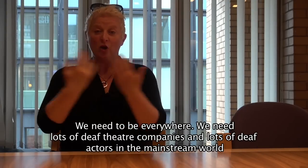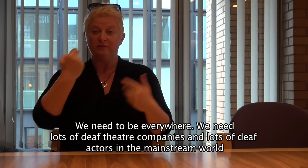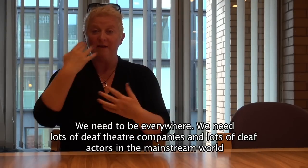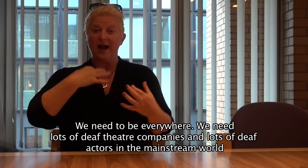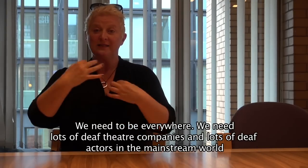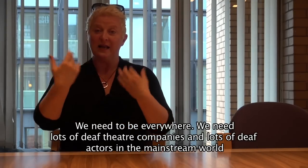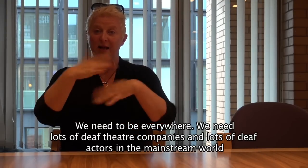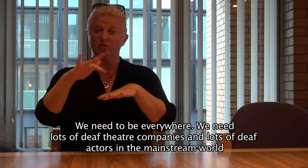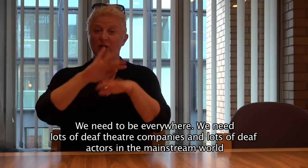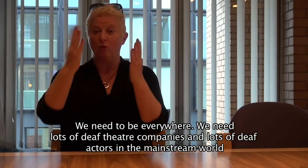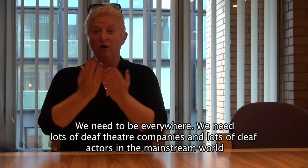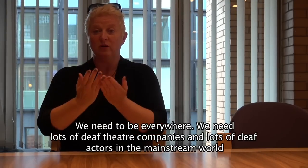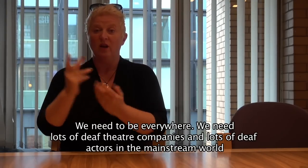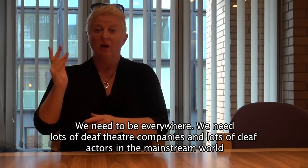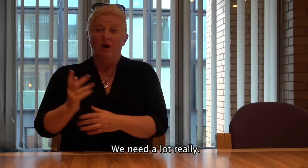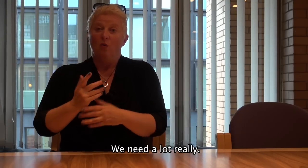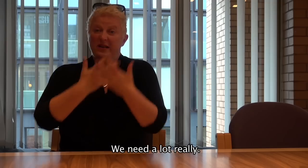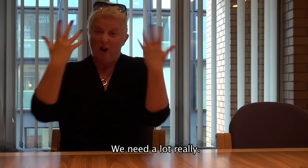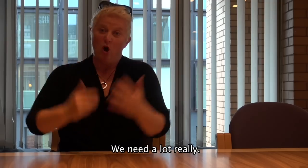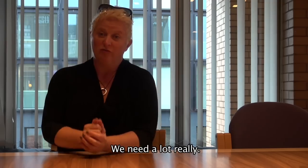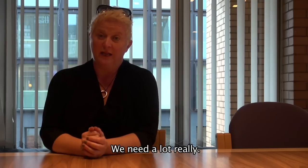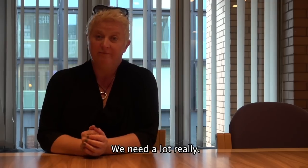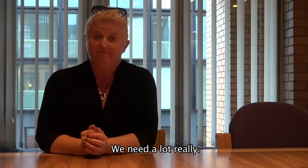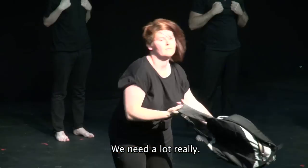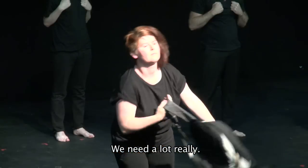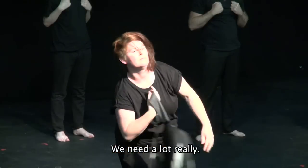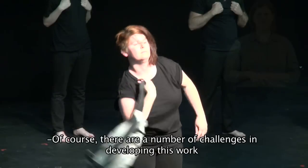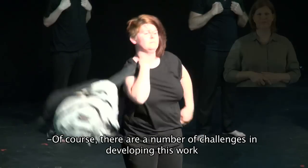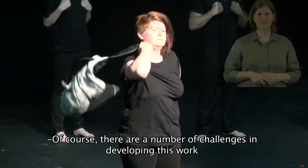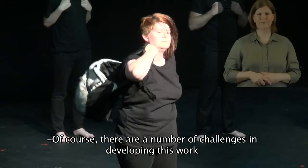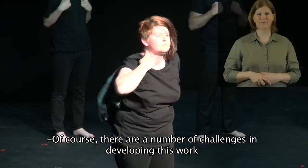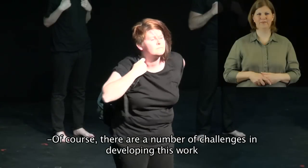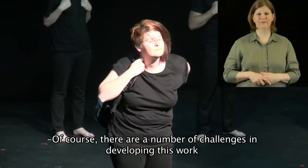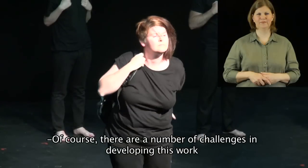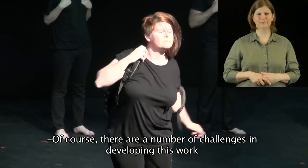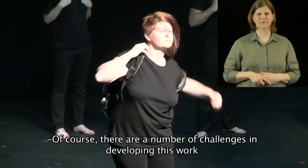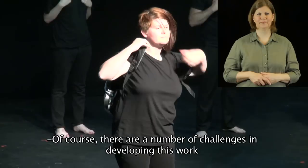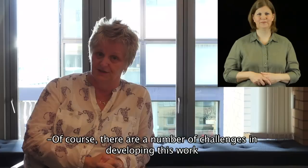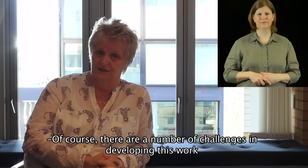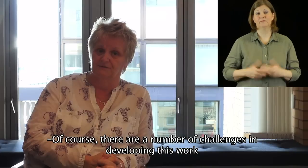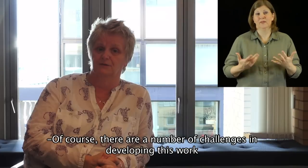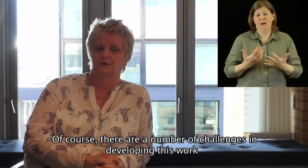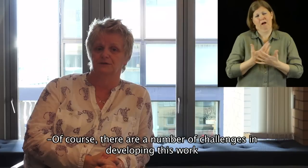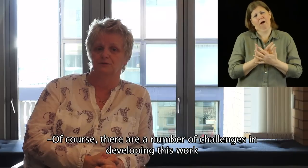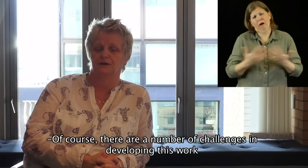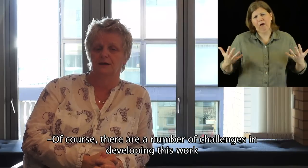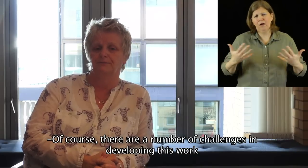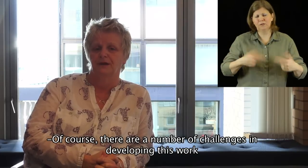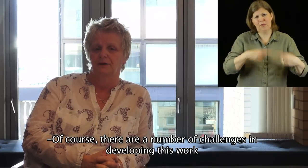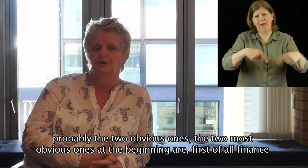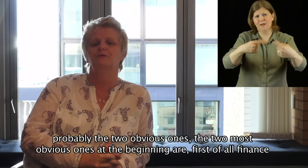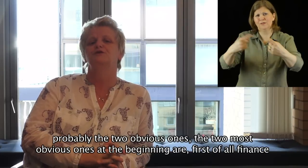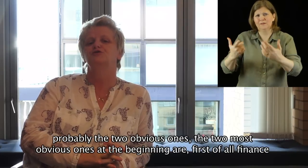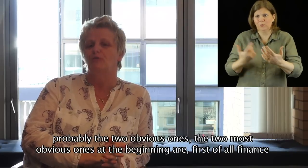and lots of deaf actors in the mainstream world. But it's a lot, really. Of course, there are a number of challenges in developing this work.